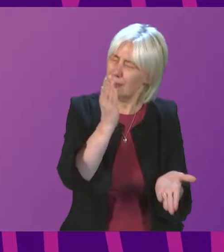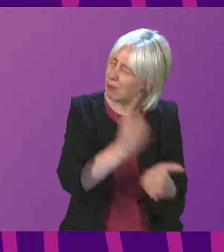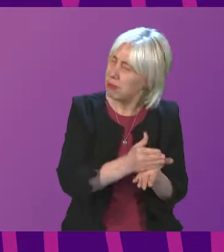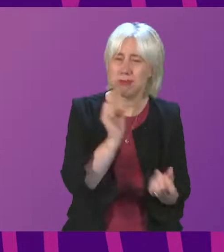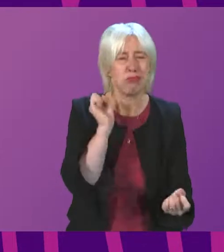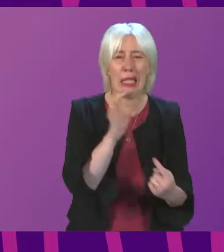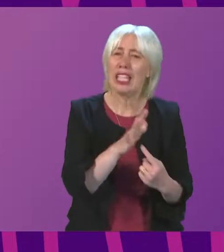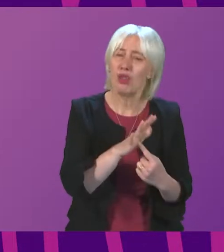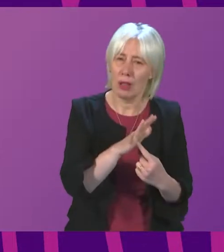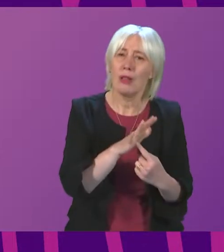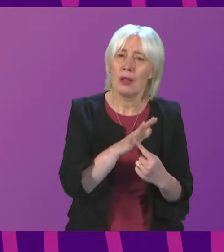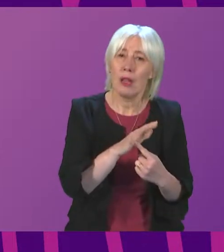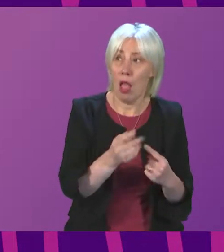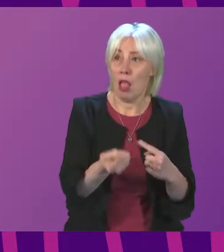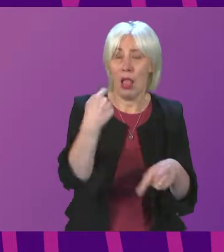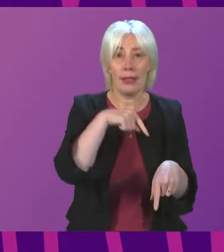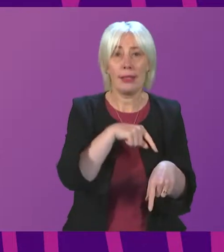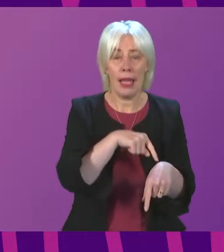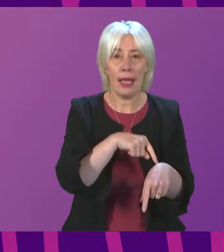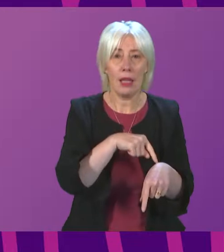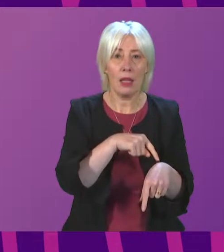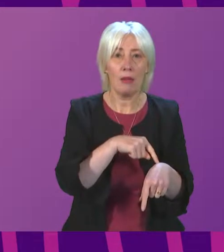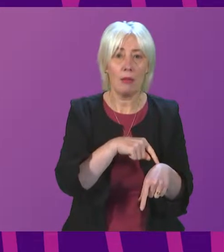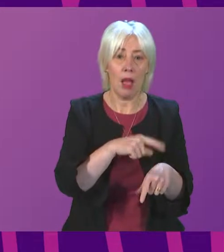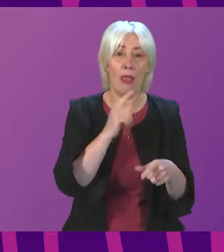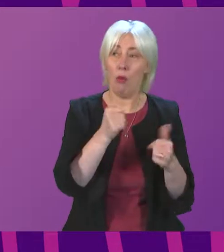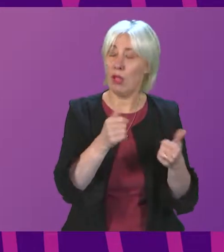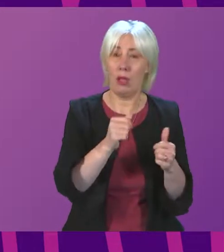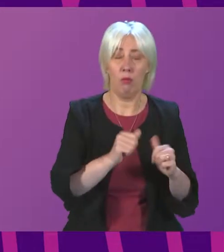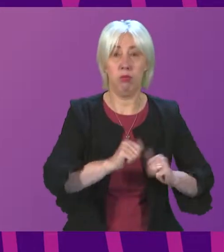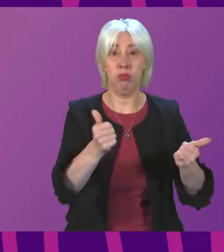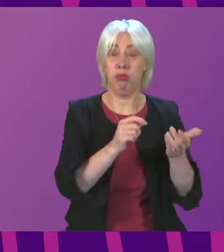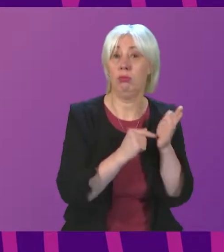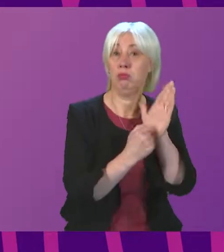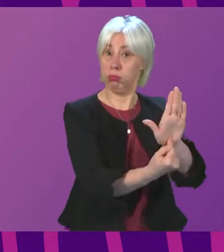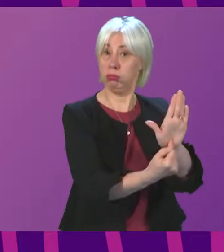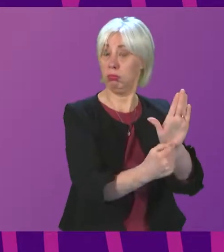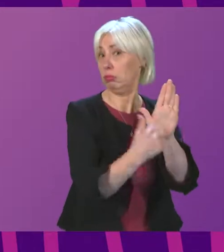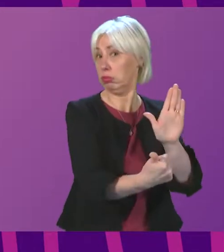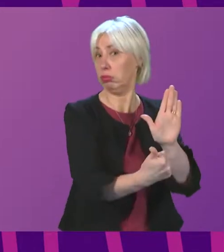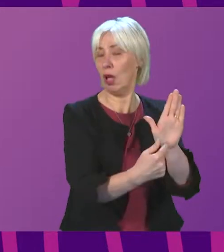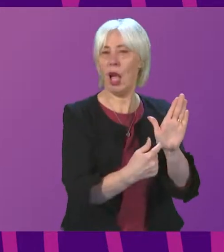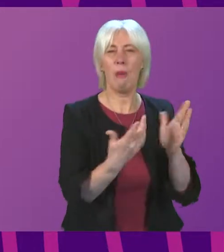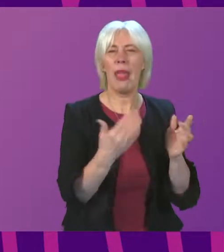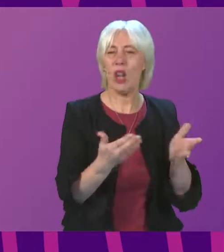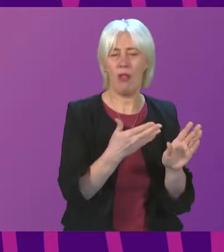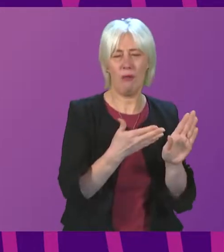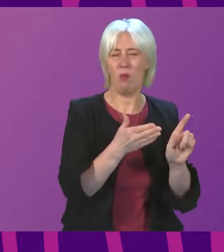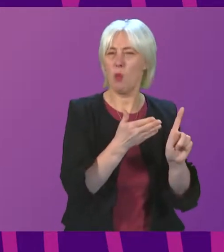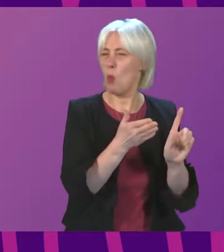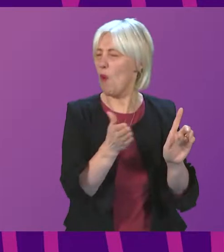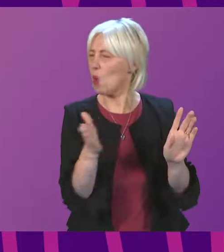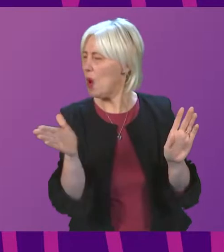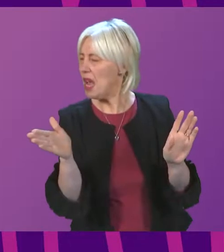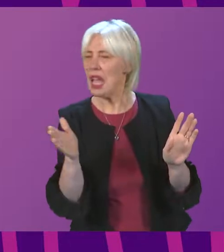essential. When they did it last time, they almost made an exemplar of it. Since then, they moved away from that model and sought